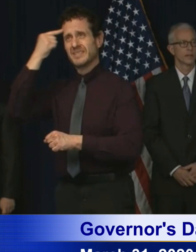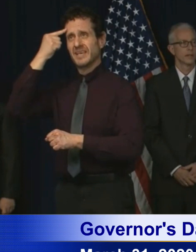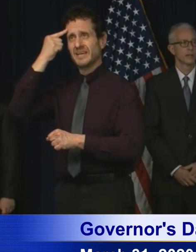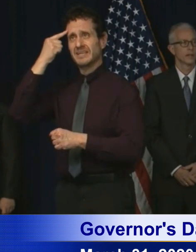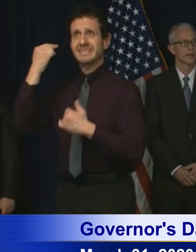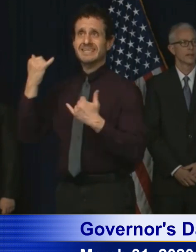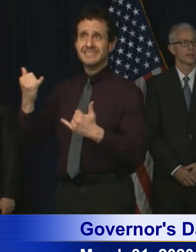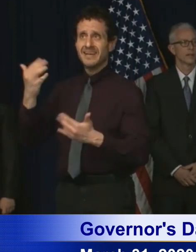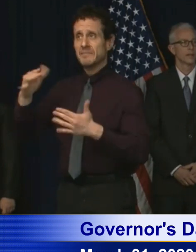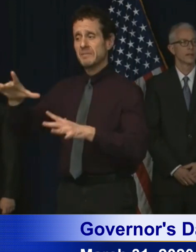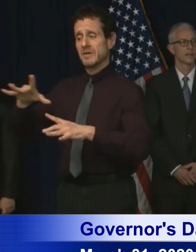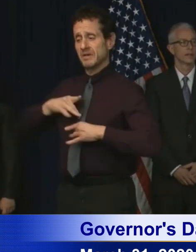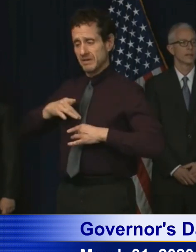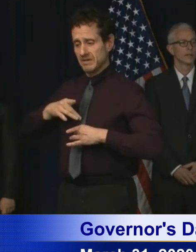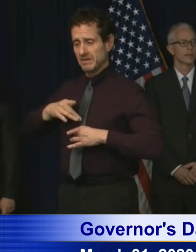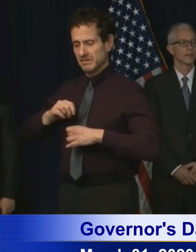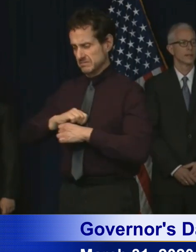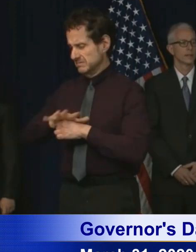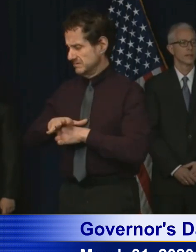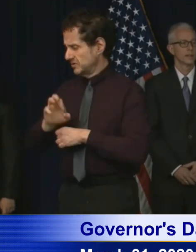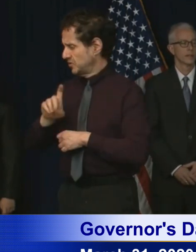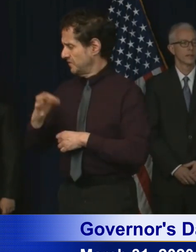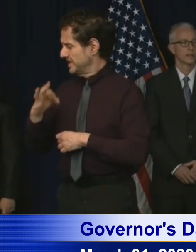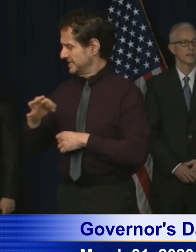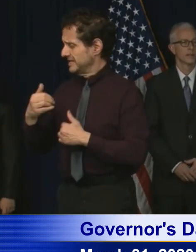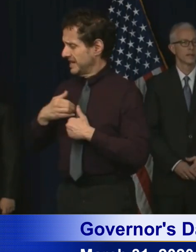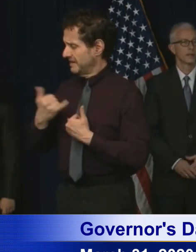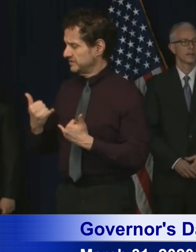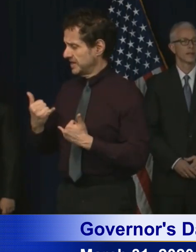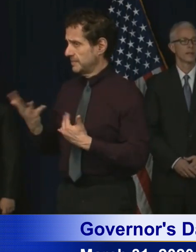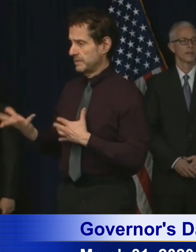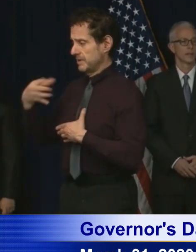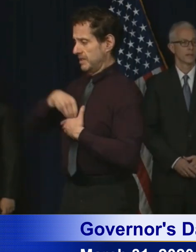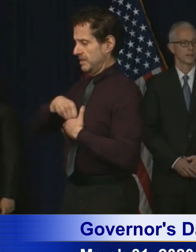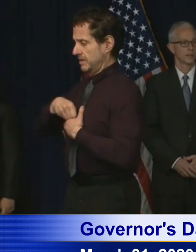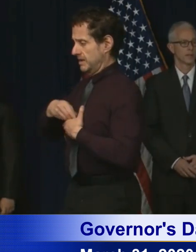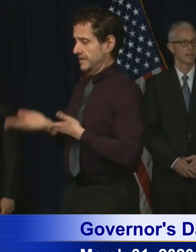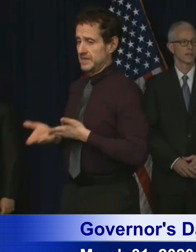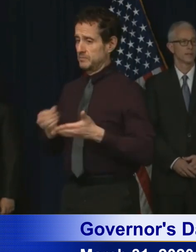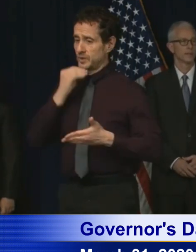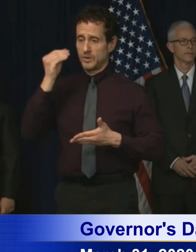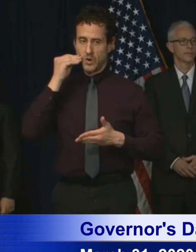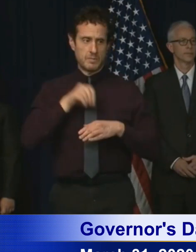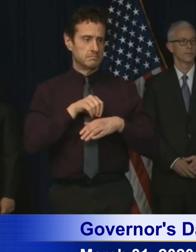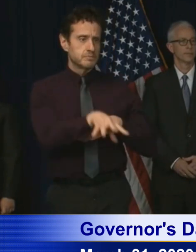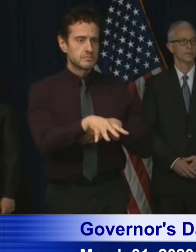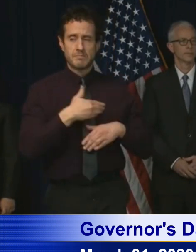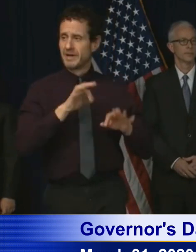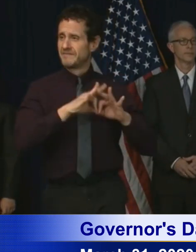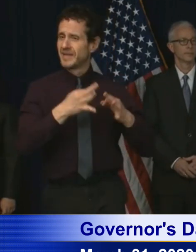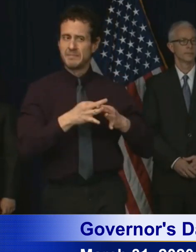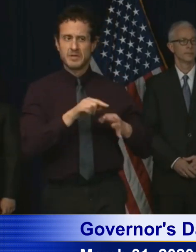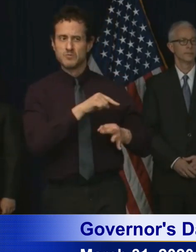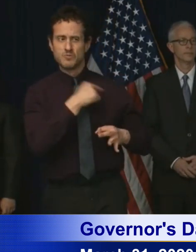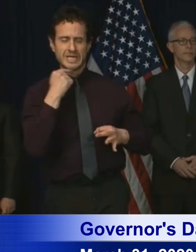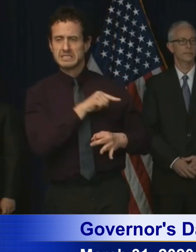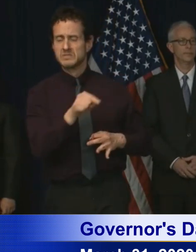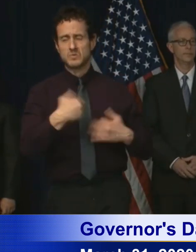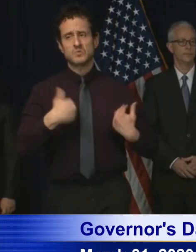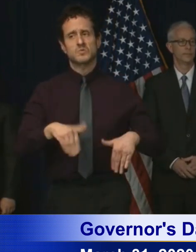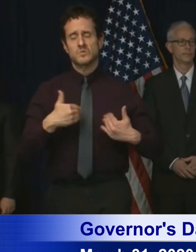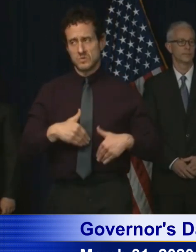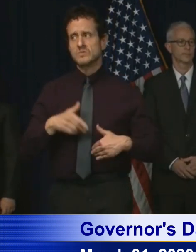exposed to the virus today? And if so, will they take the virus home to their families? Their sacrifices are real and meaningful.